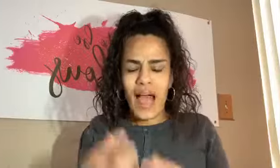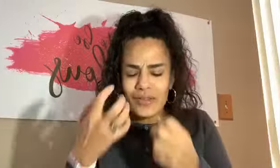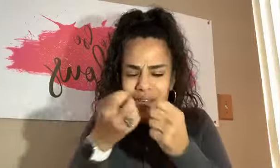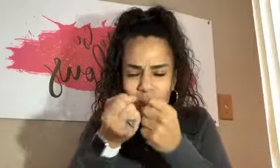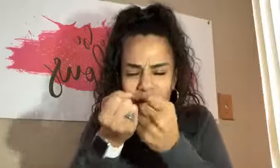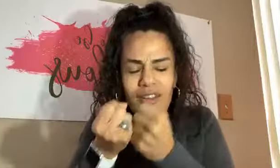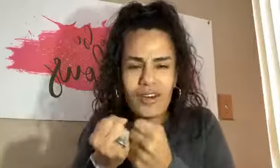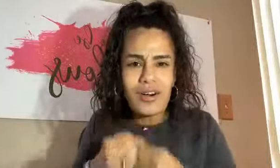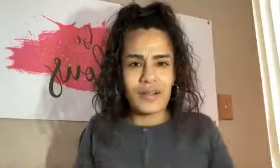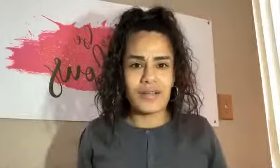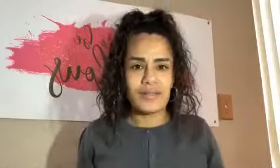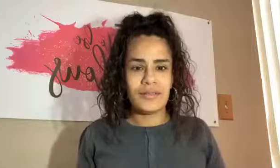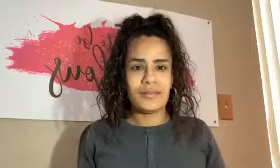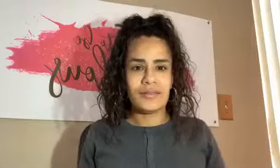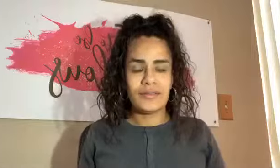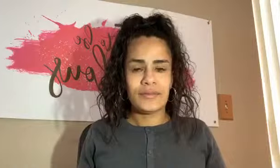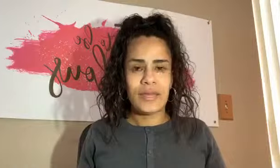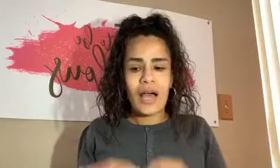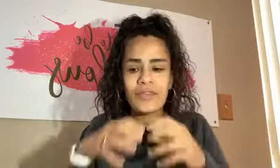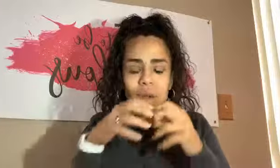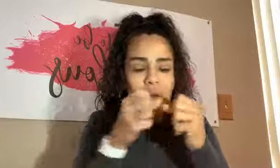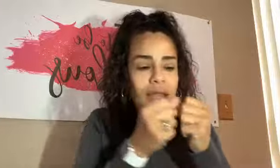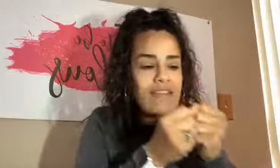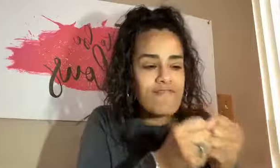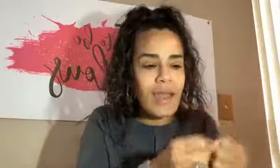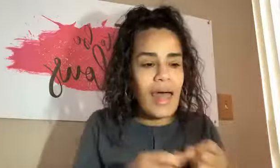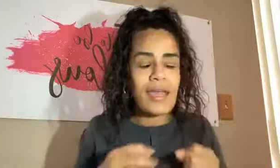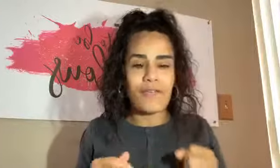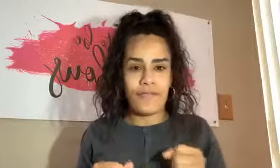How did I want to look? How did I want to live my life?